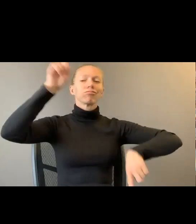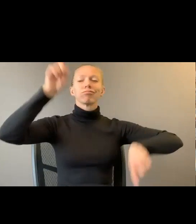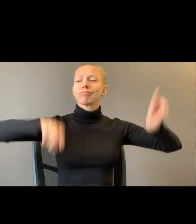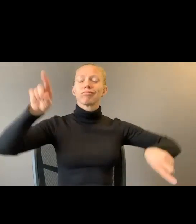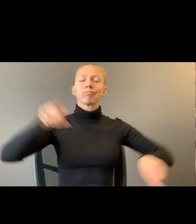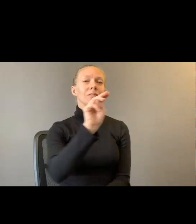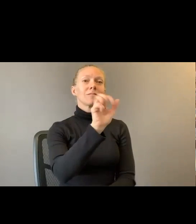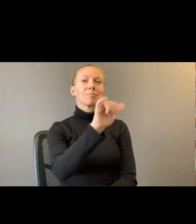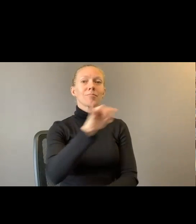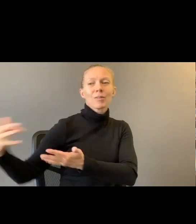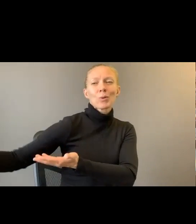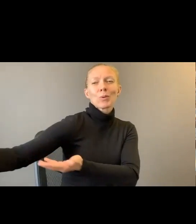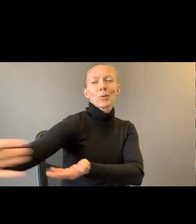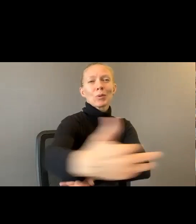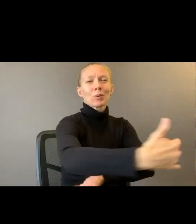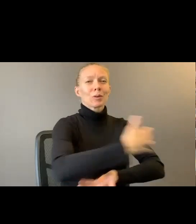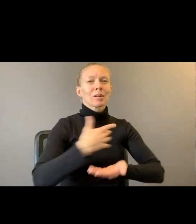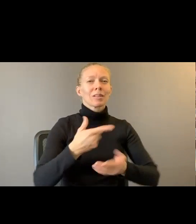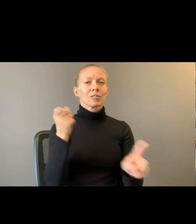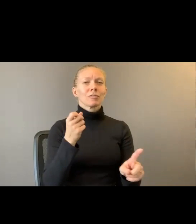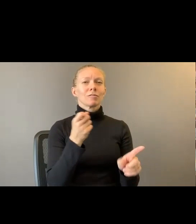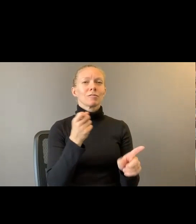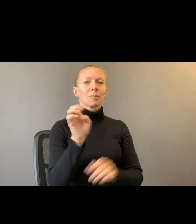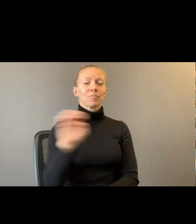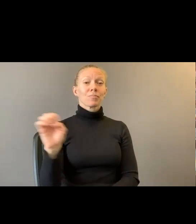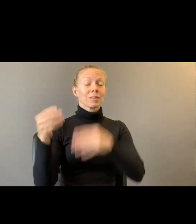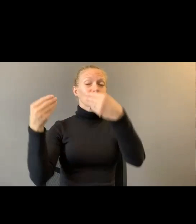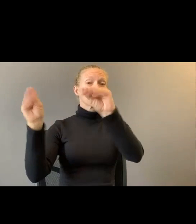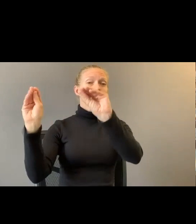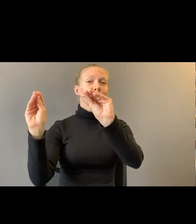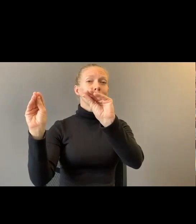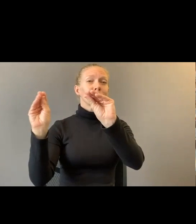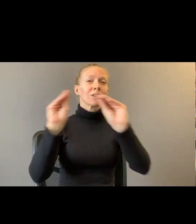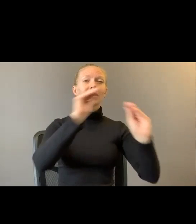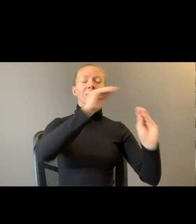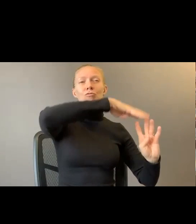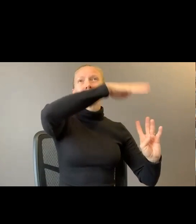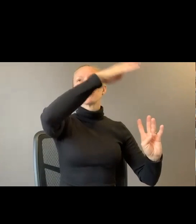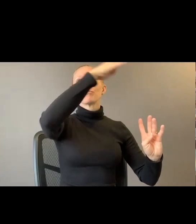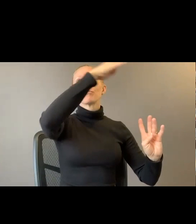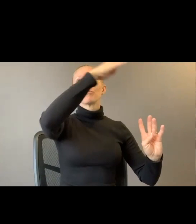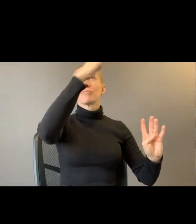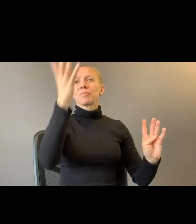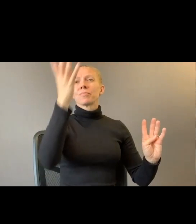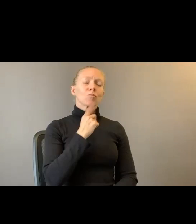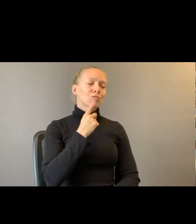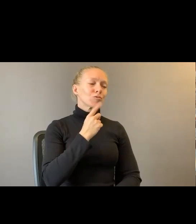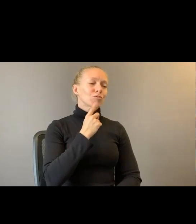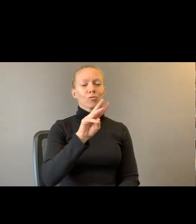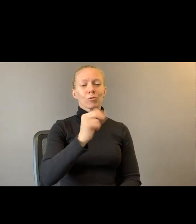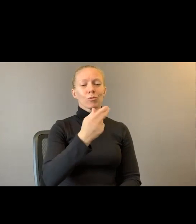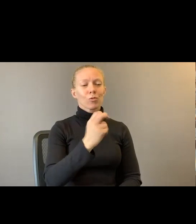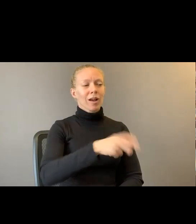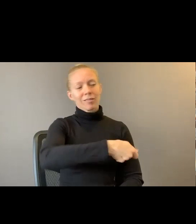Eastern Market. Rode in mismatched rainbows. In red wagons. Or inside the phantom box of a